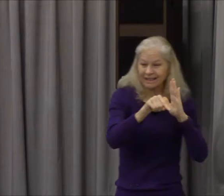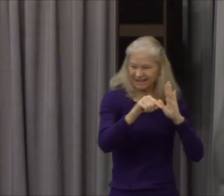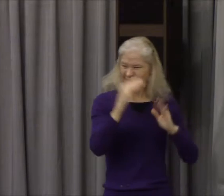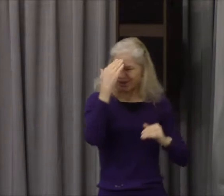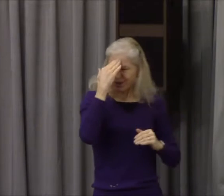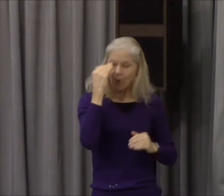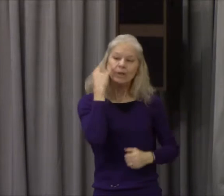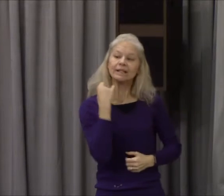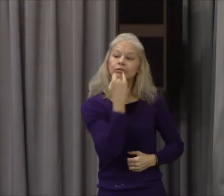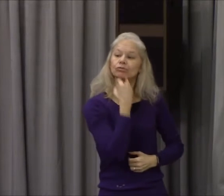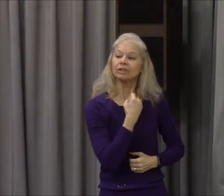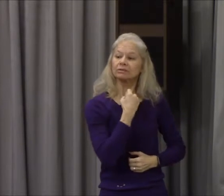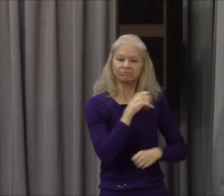in Deuteronomy 30, 11.